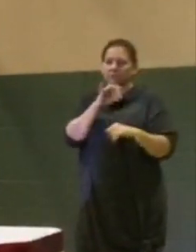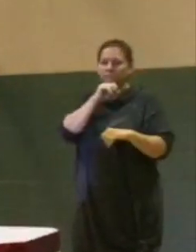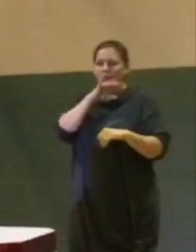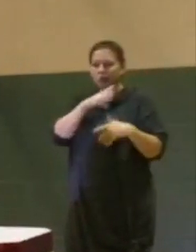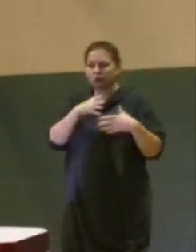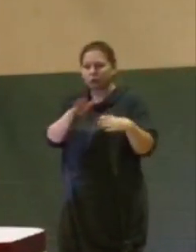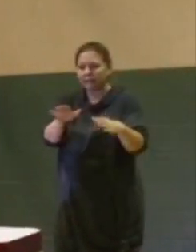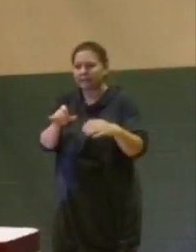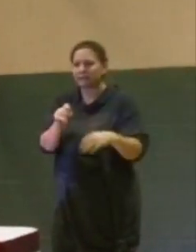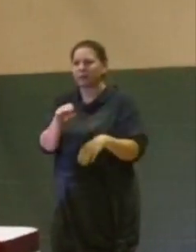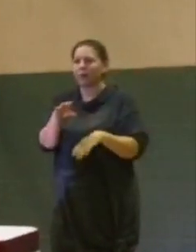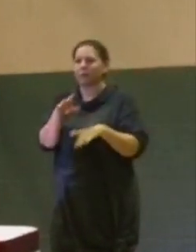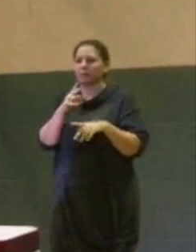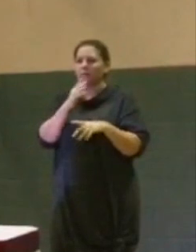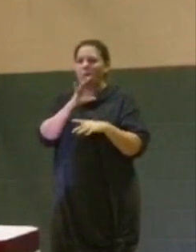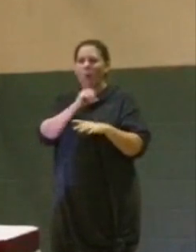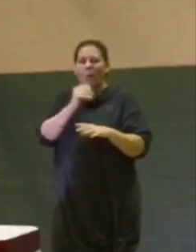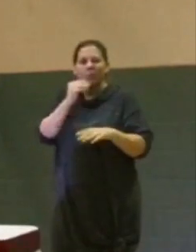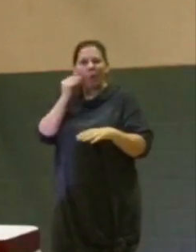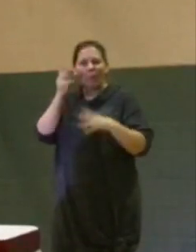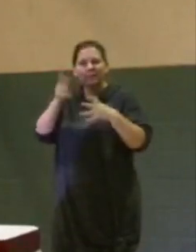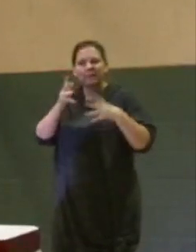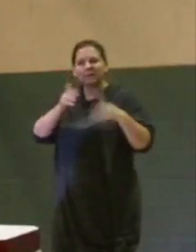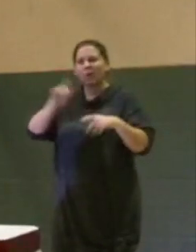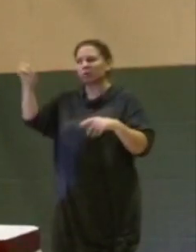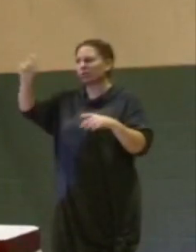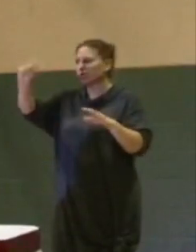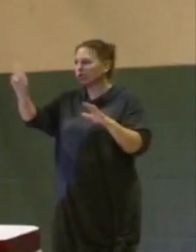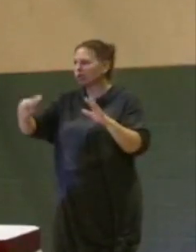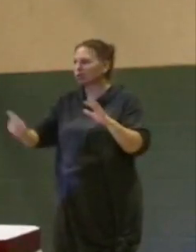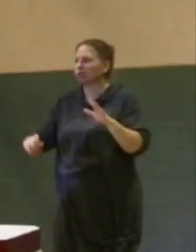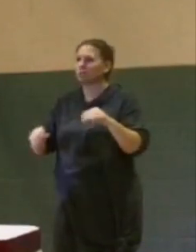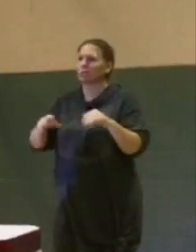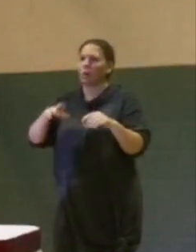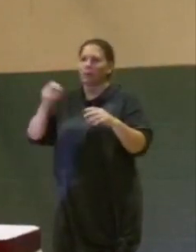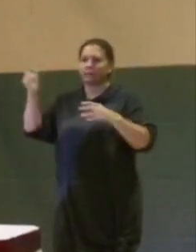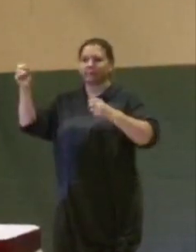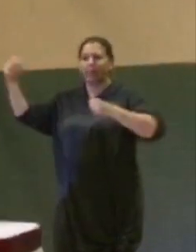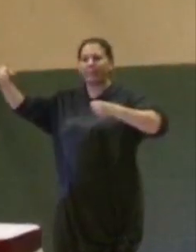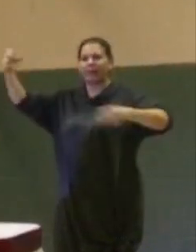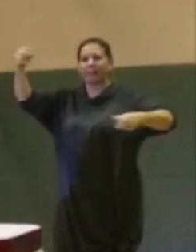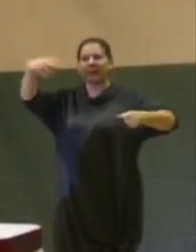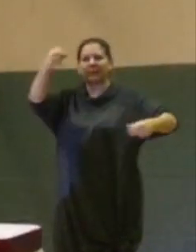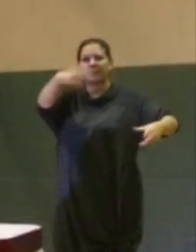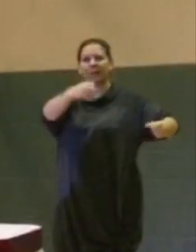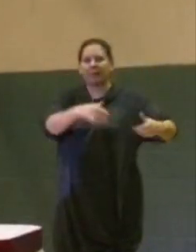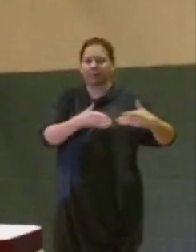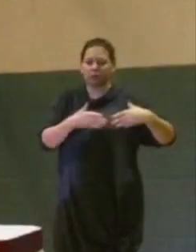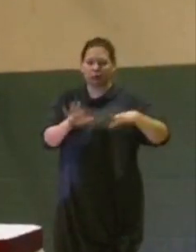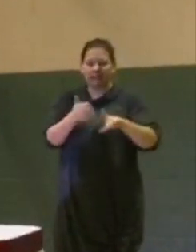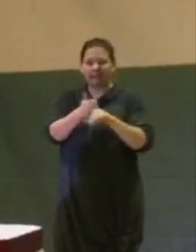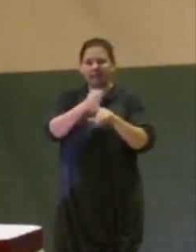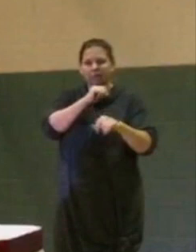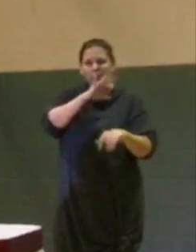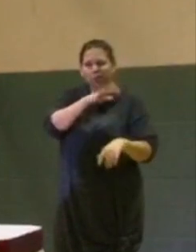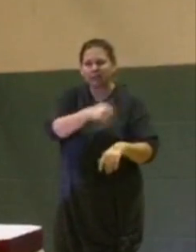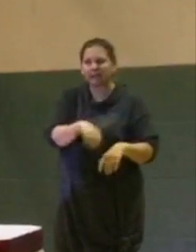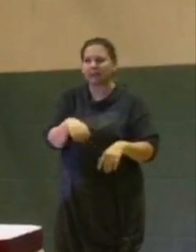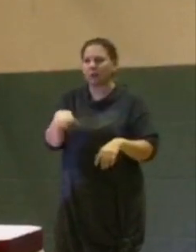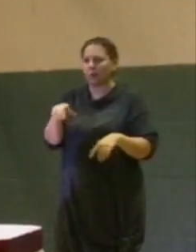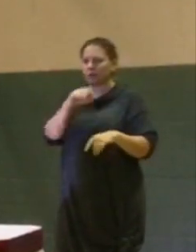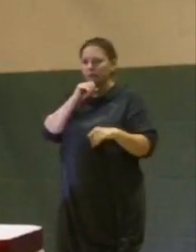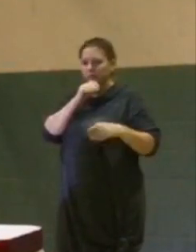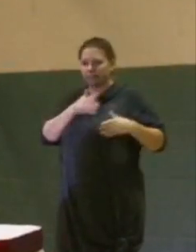Blight rains with graffiti, illegal dumpings, unmold grass, unswept streets, clogged street